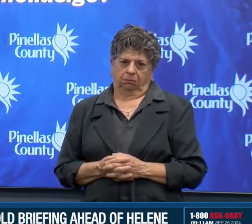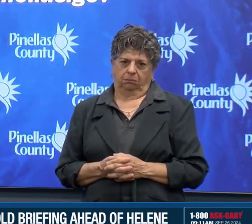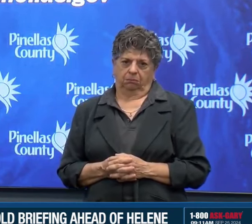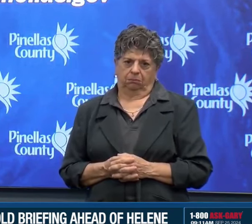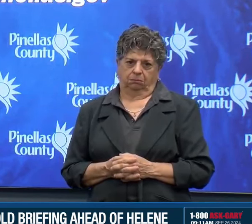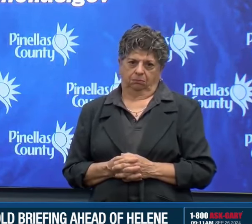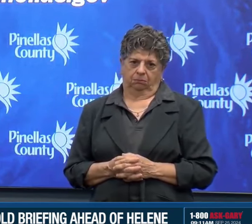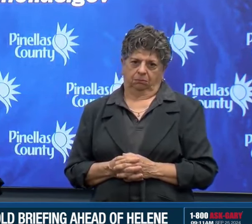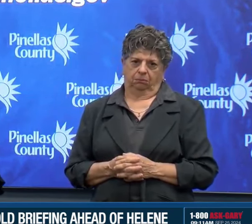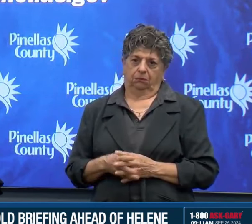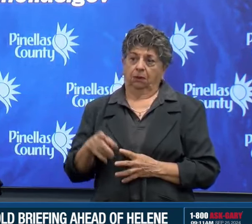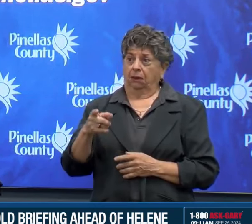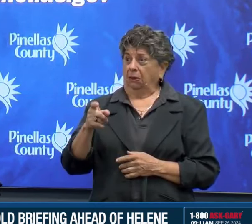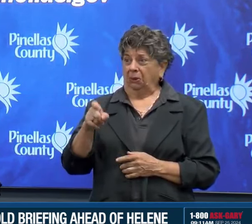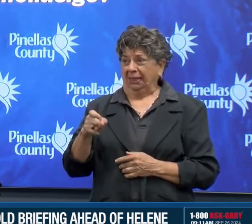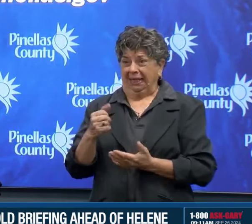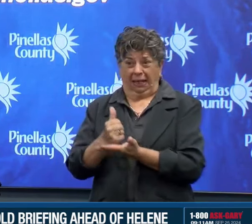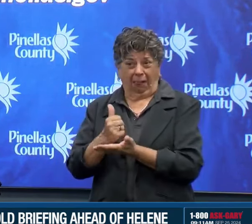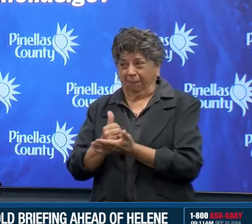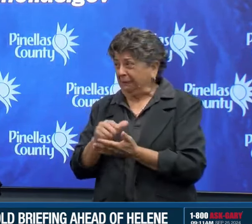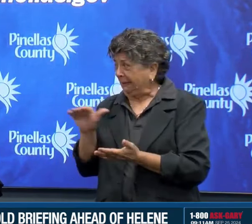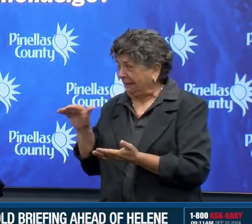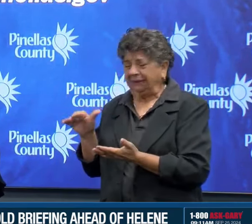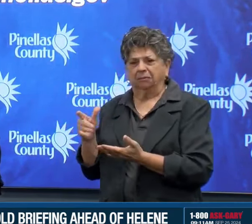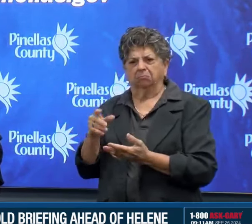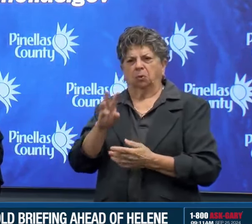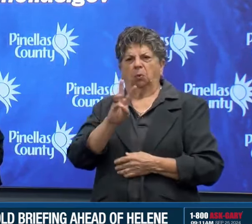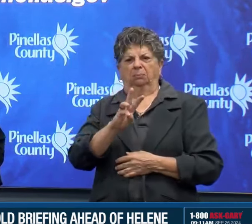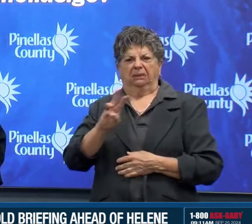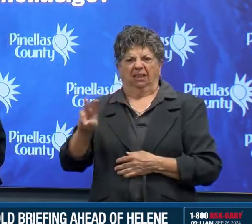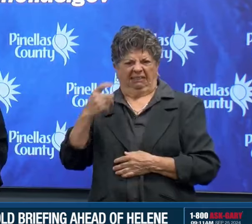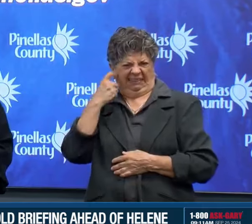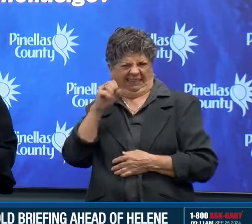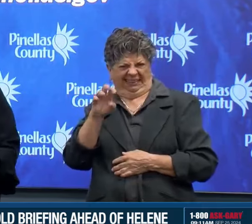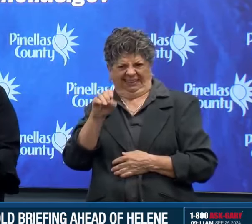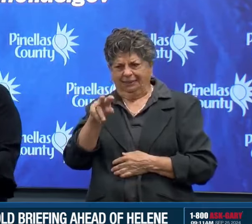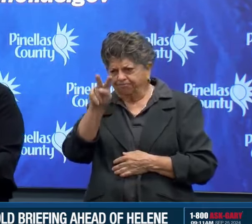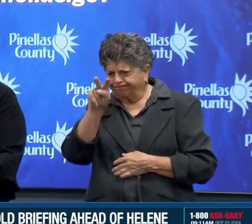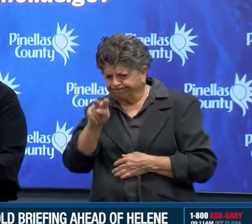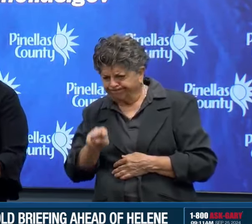.gov. With that, I'll turn it over to our County Administrator, Barry Burton.